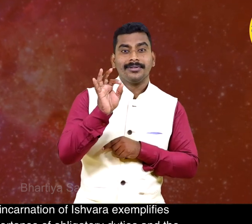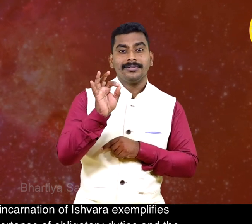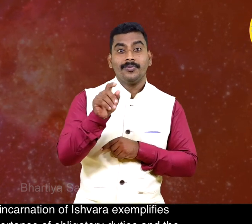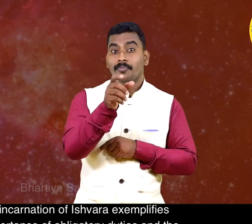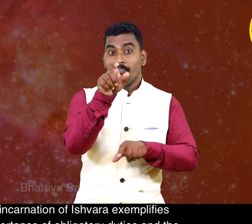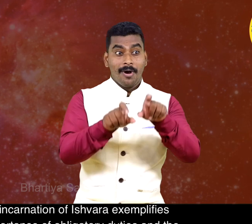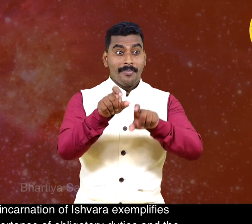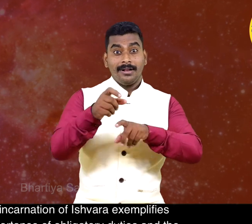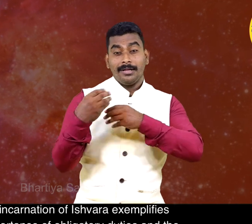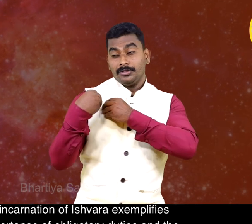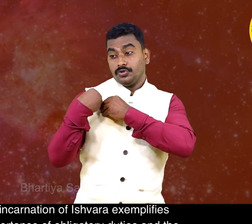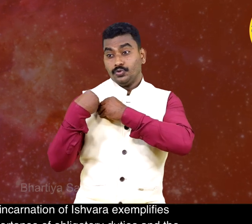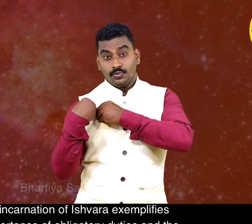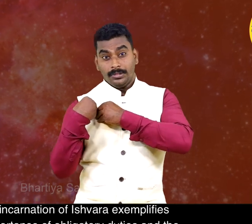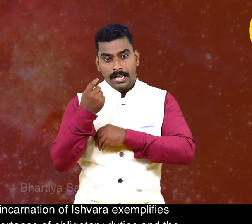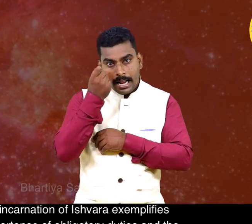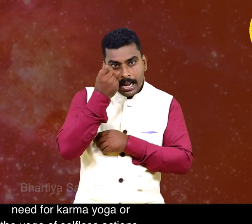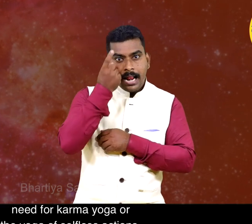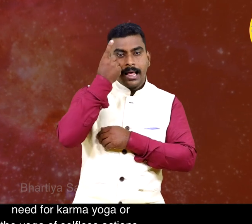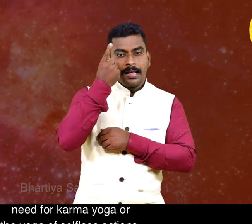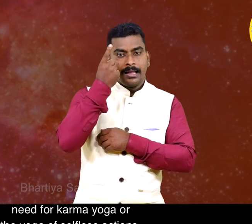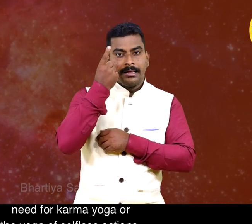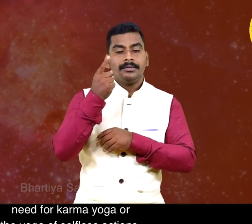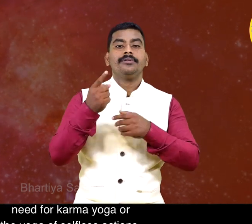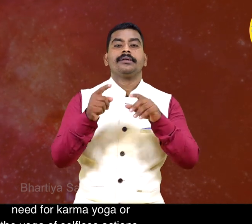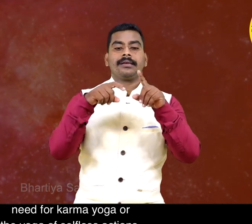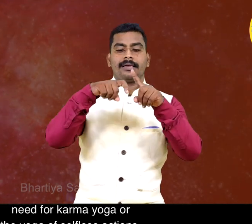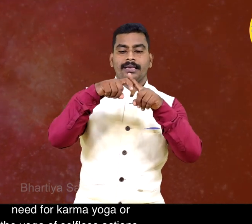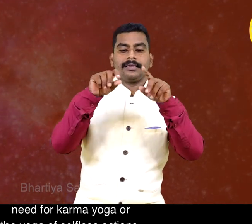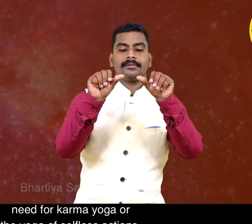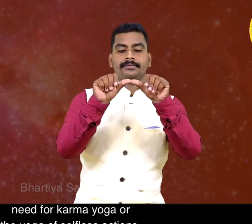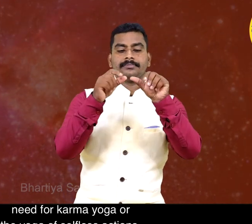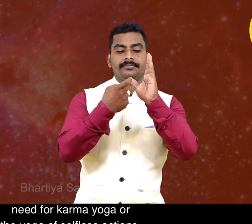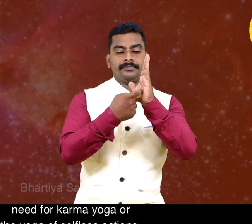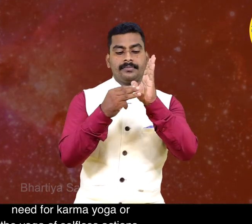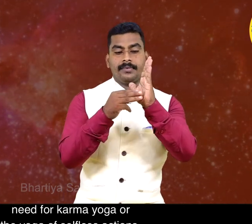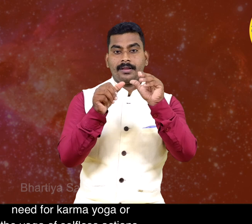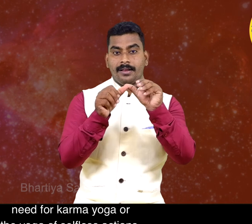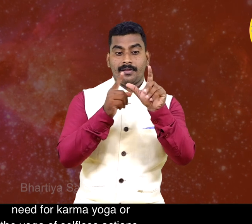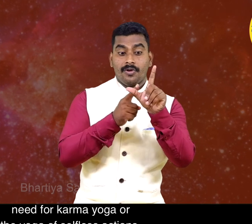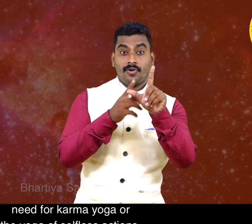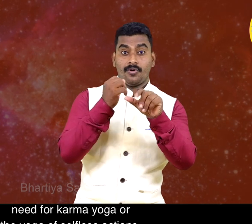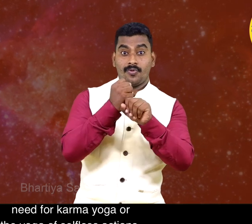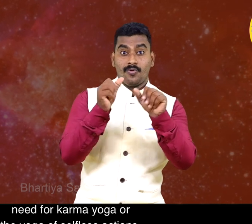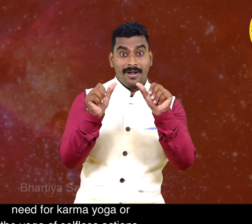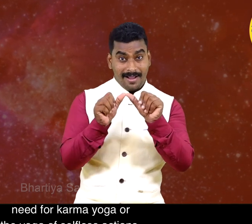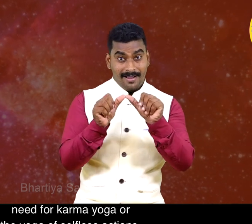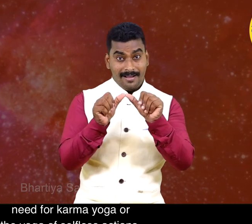obligatory duties and the need for karma yoga or the yoga of selfless action.